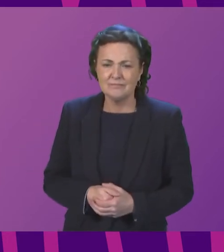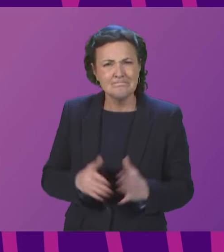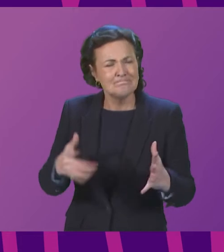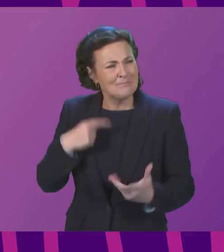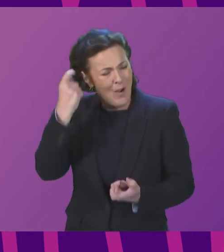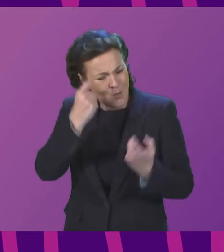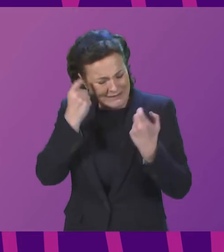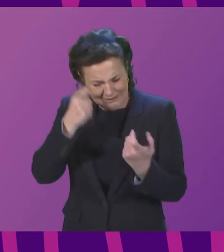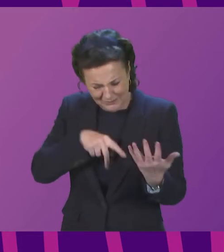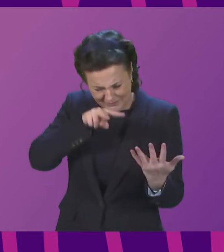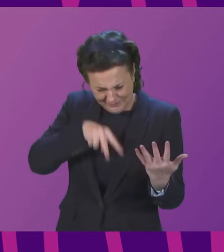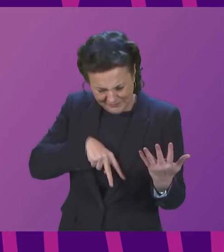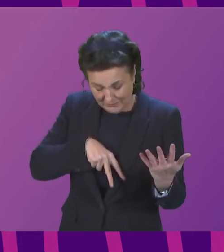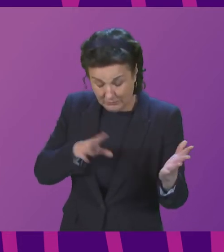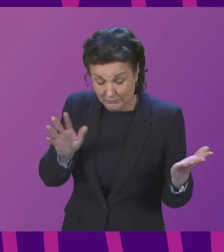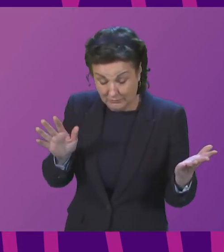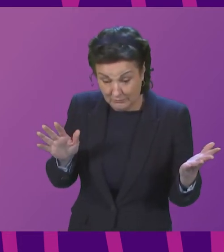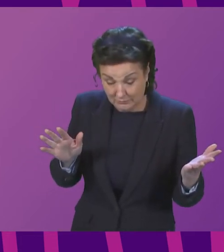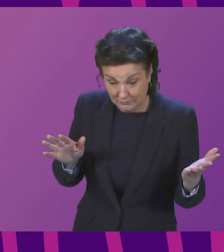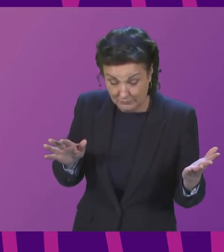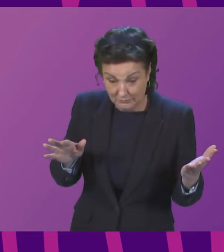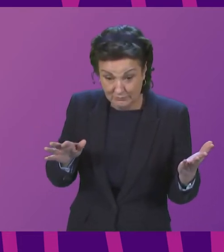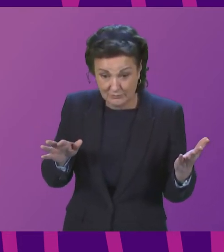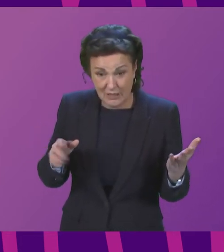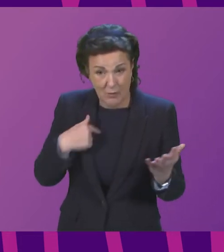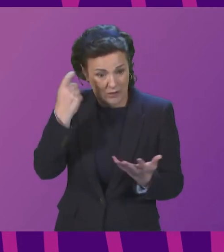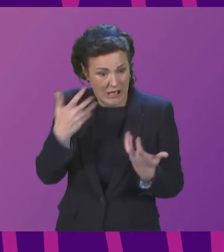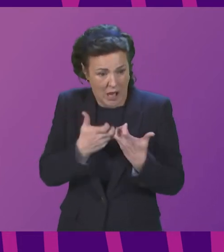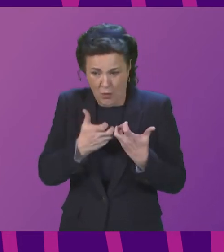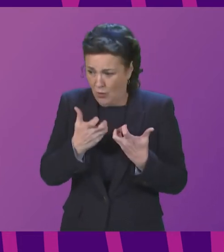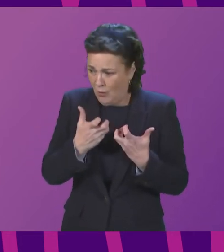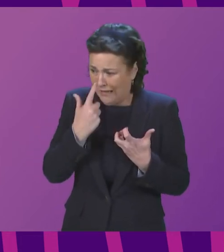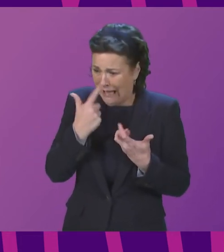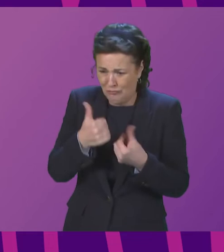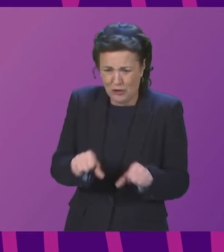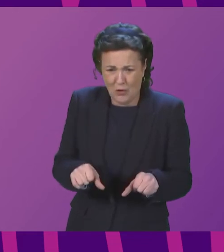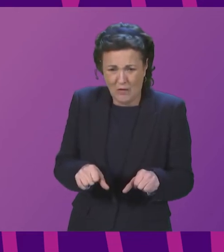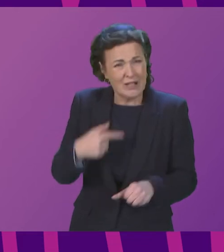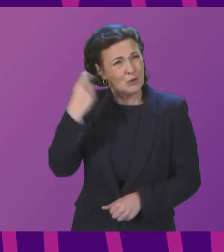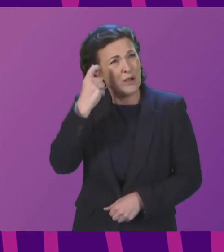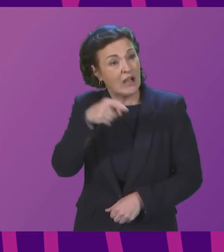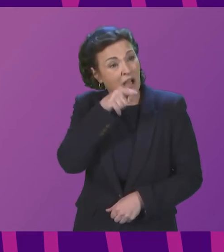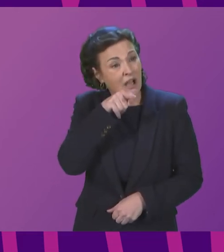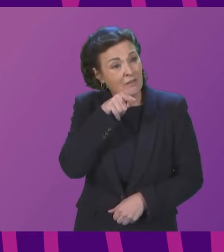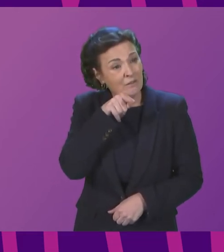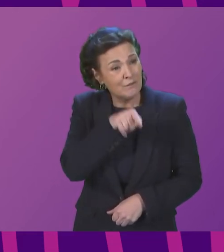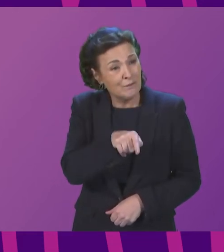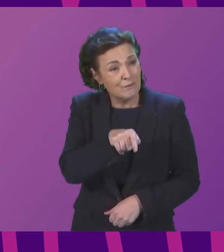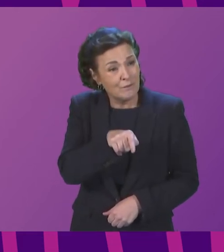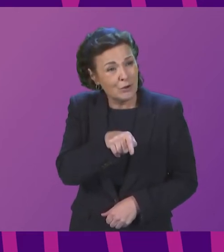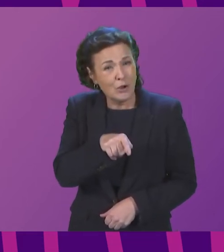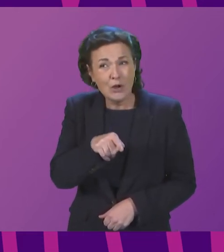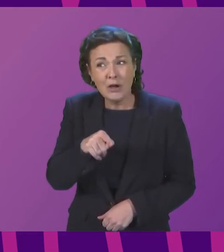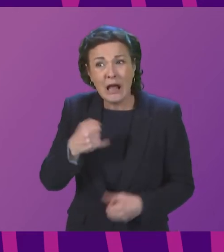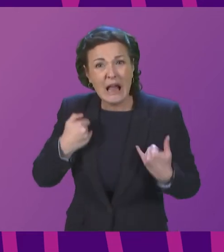wonder when I read that somebody, notwithstanding however this subsequently is resolved, I do wonder sometimes when someone is told that their illness is not affecting their life